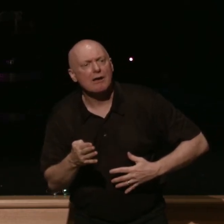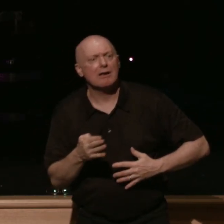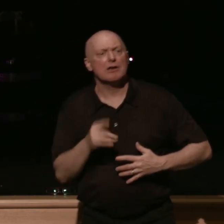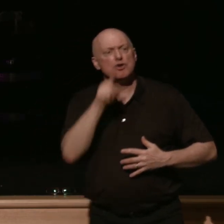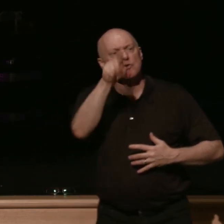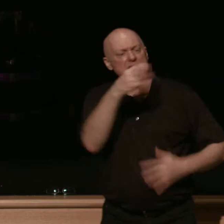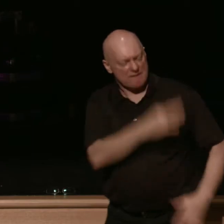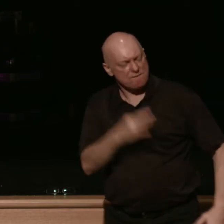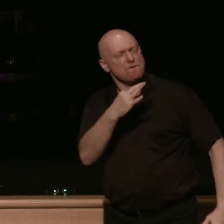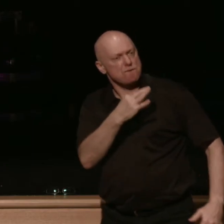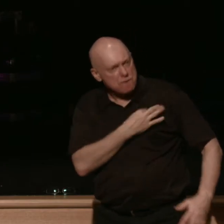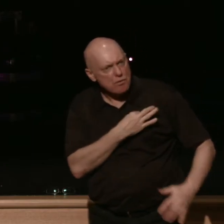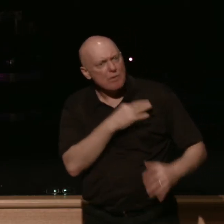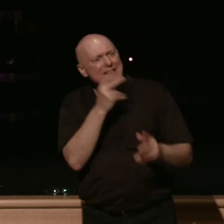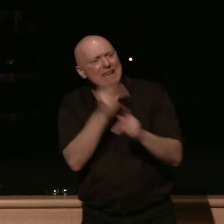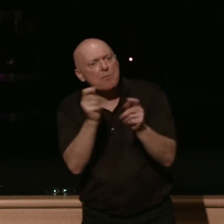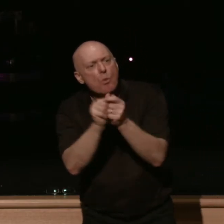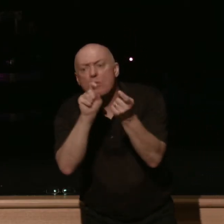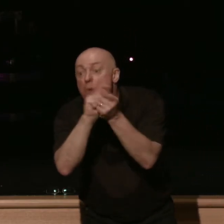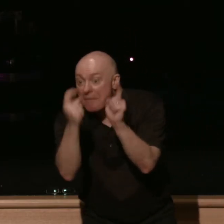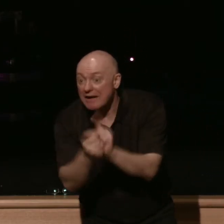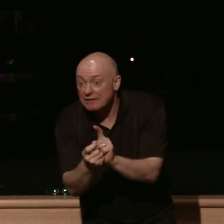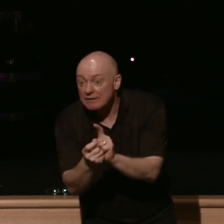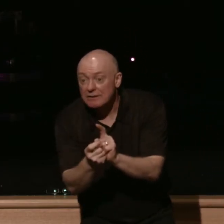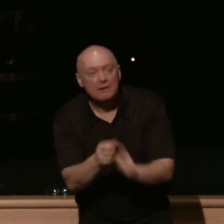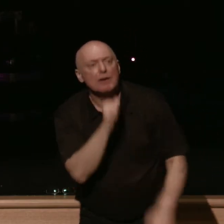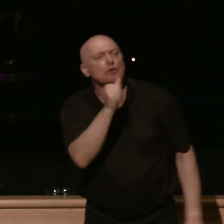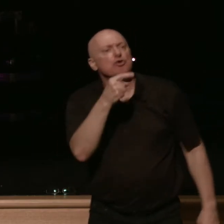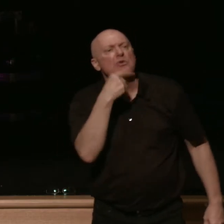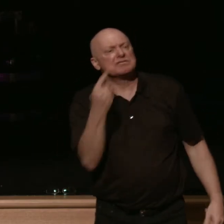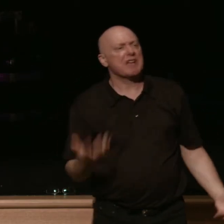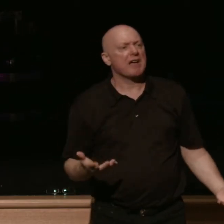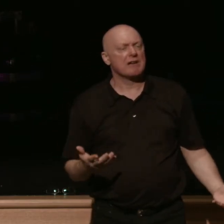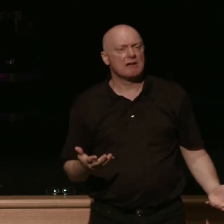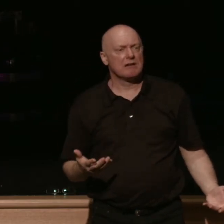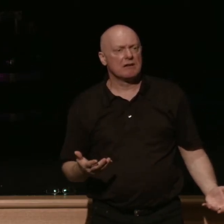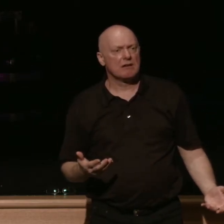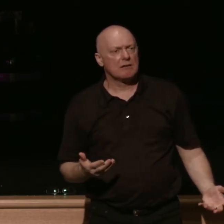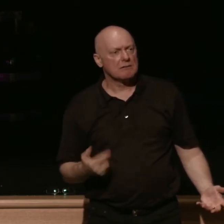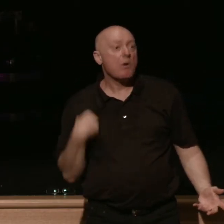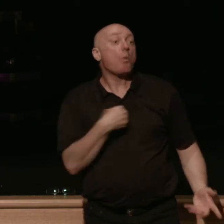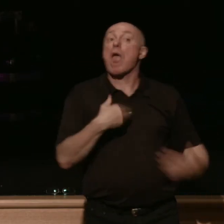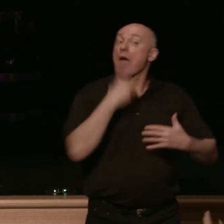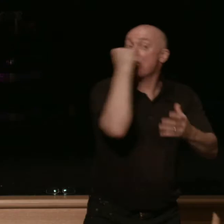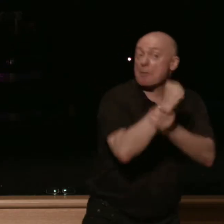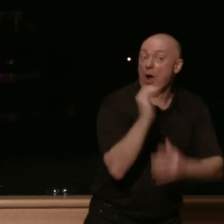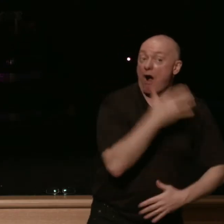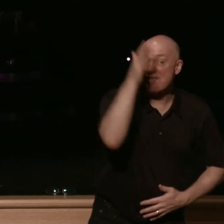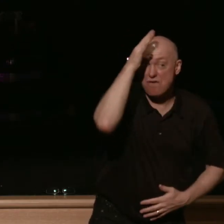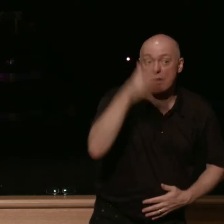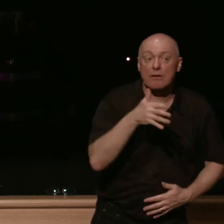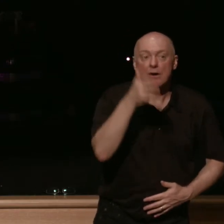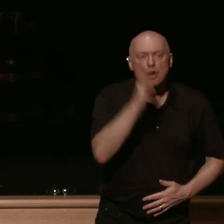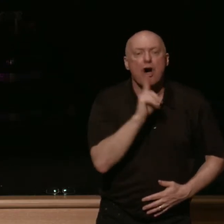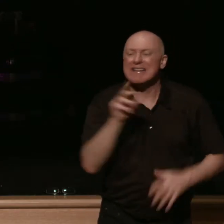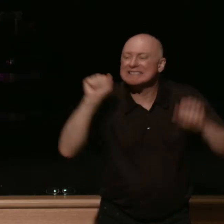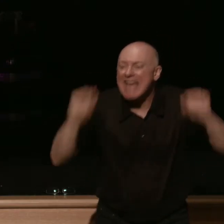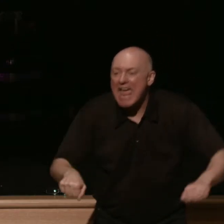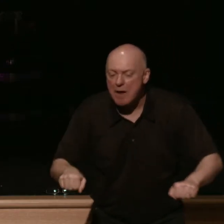with repentance and do not say presume to say to yourselves we have abraham as our father for i tell you god is able from these stones to